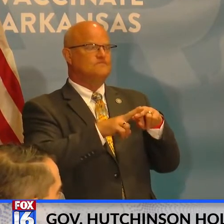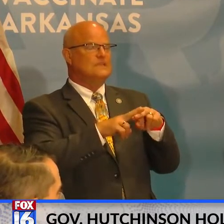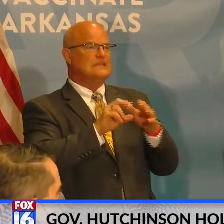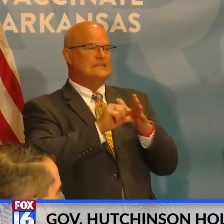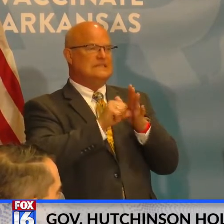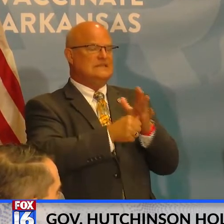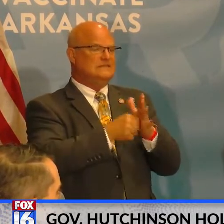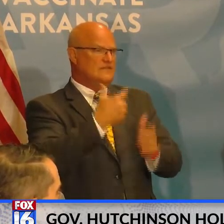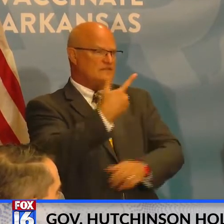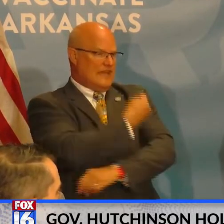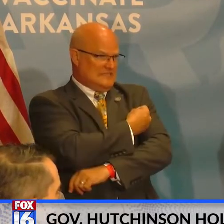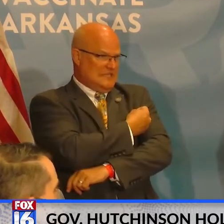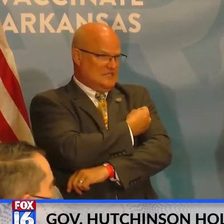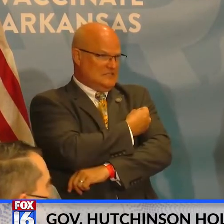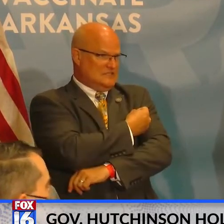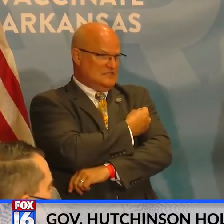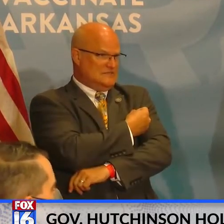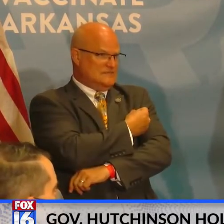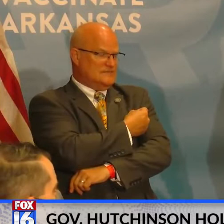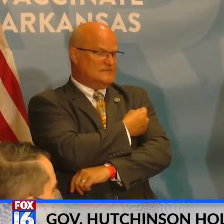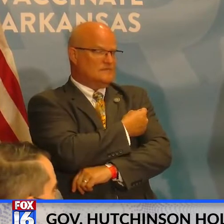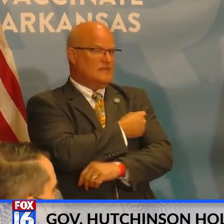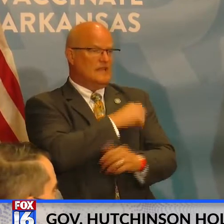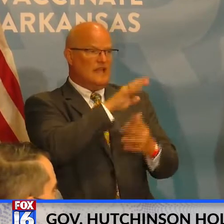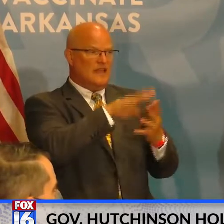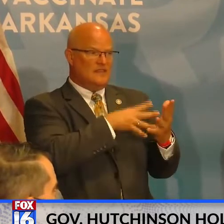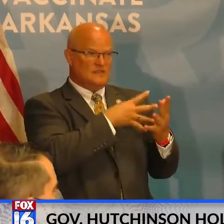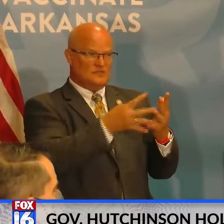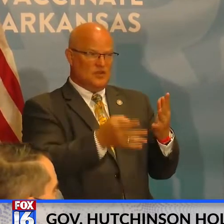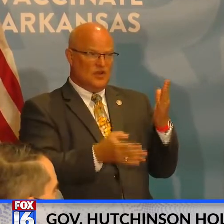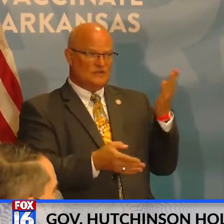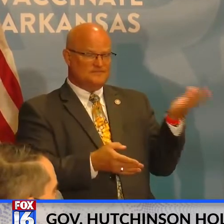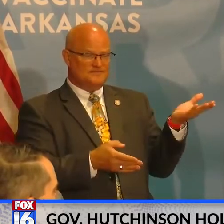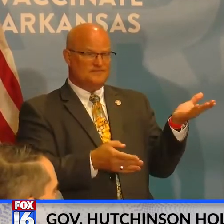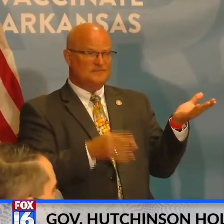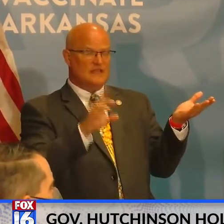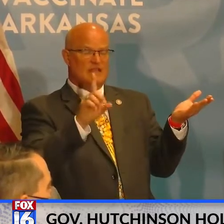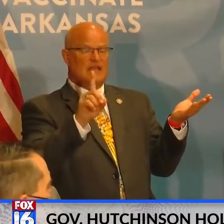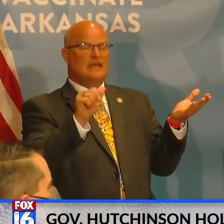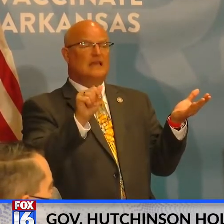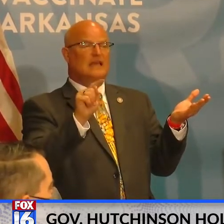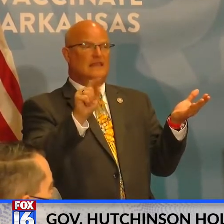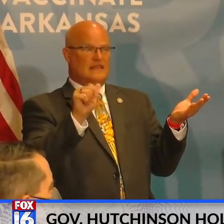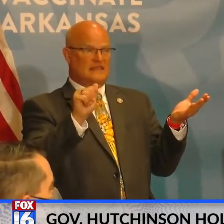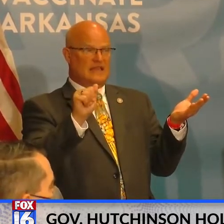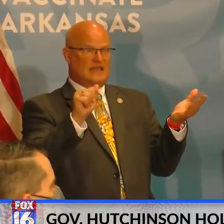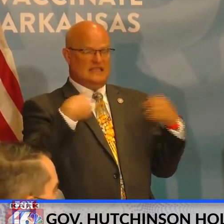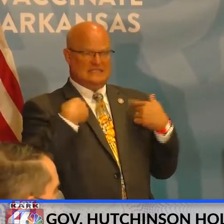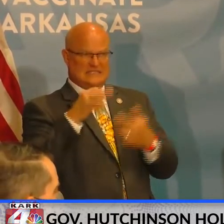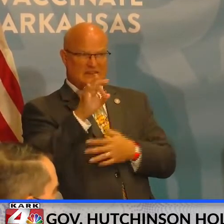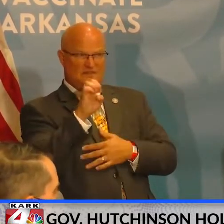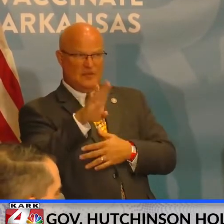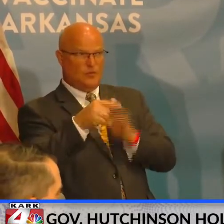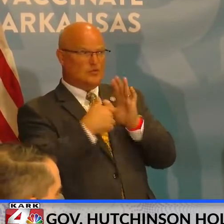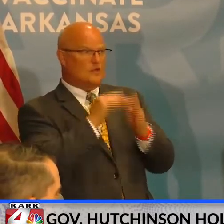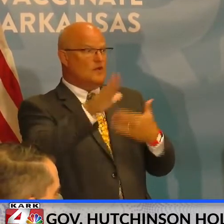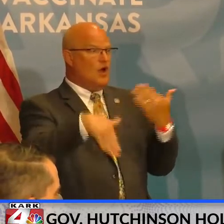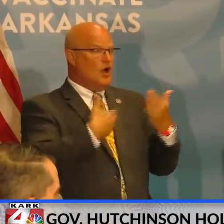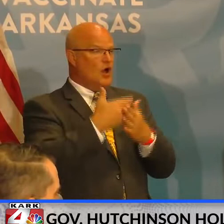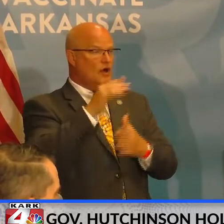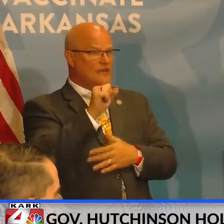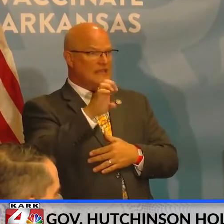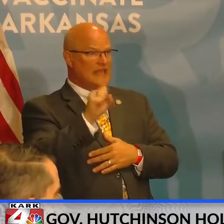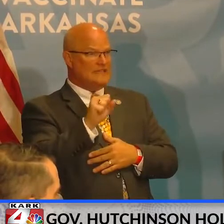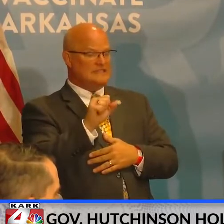on vaccinations. If you look at the chart, we the data since February shows that of all the cases